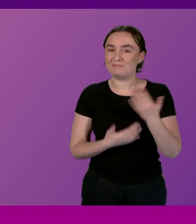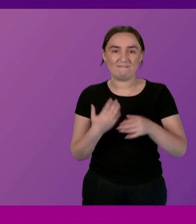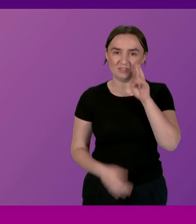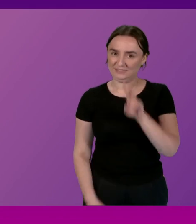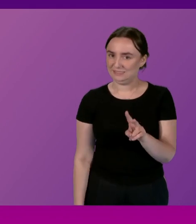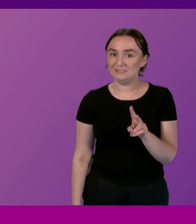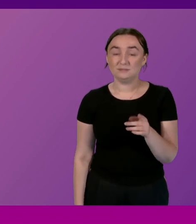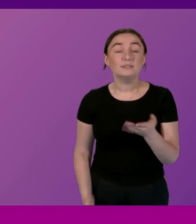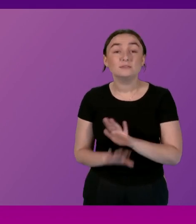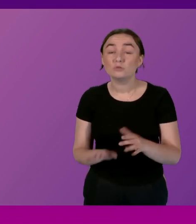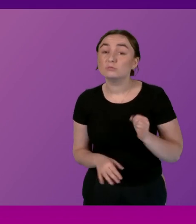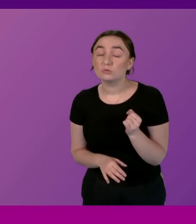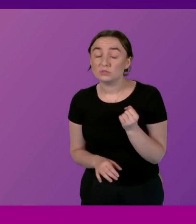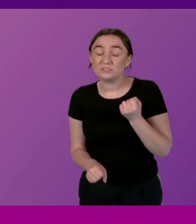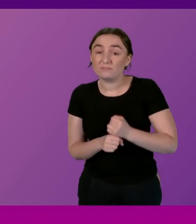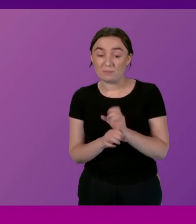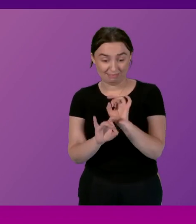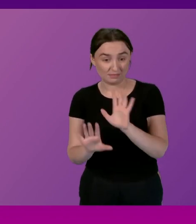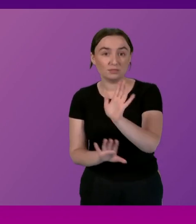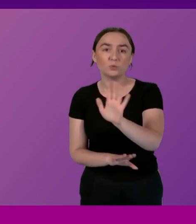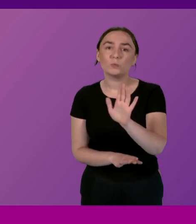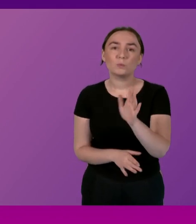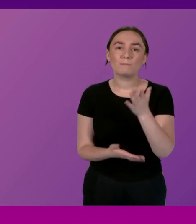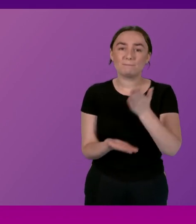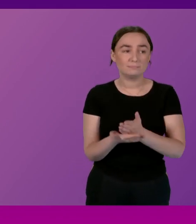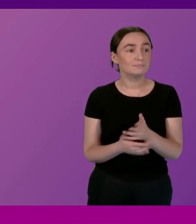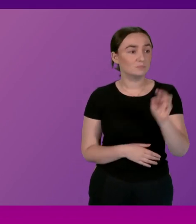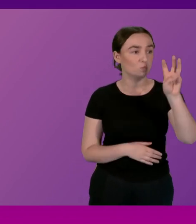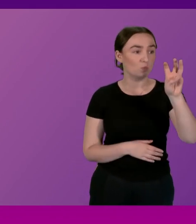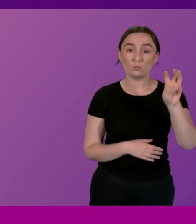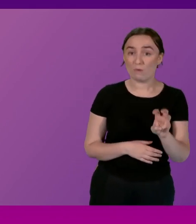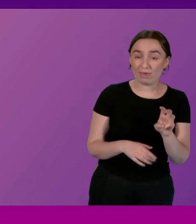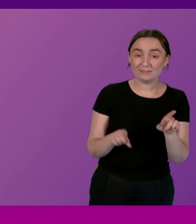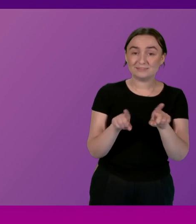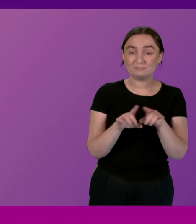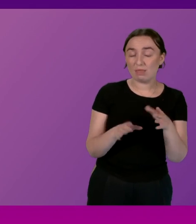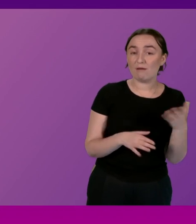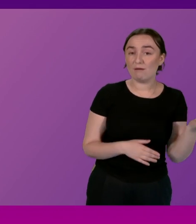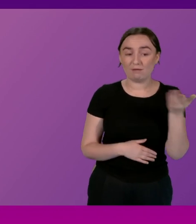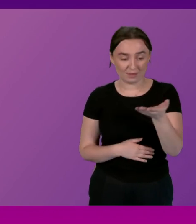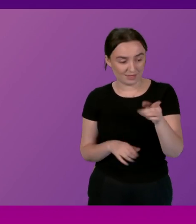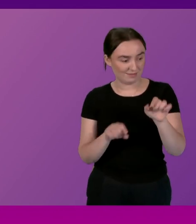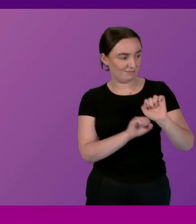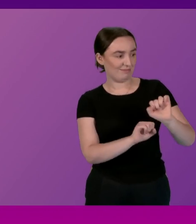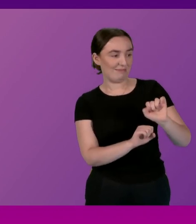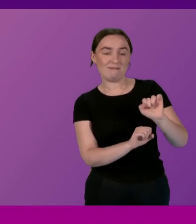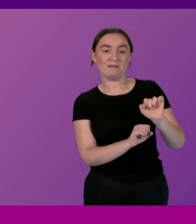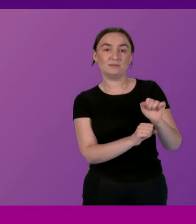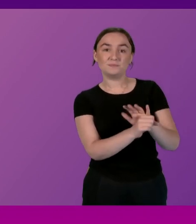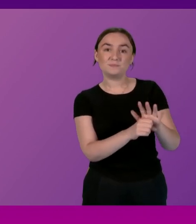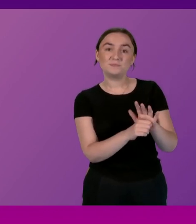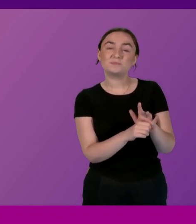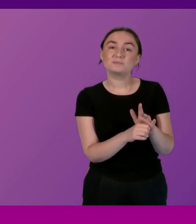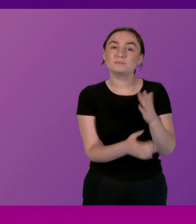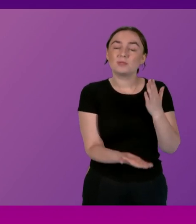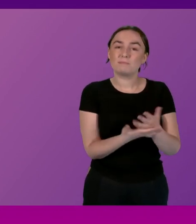one only has to look at the measures the Welsh government have brought forward for example and I've got tremendously good relationships